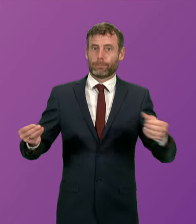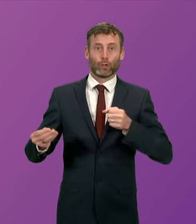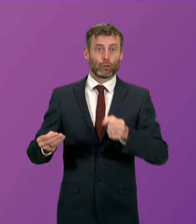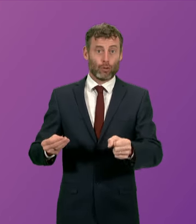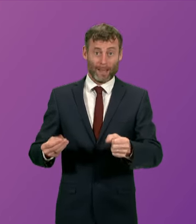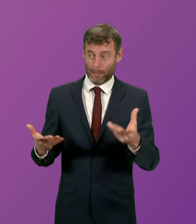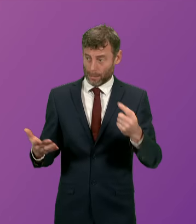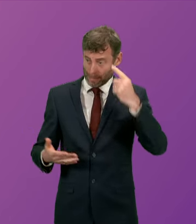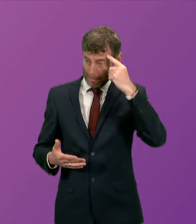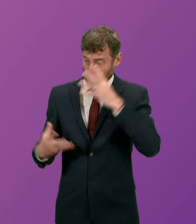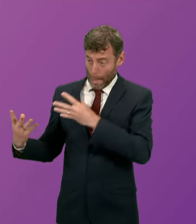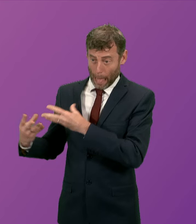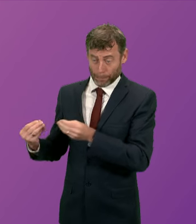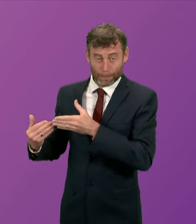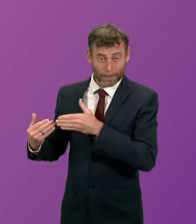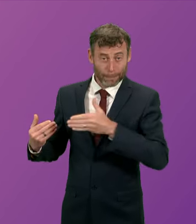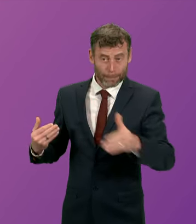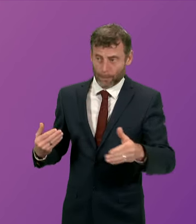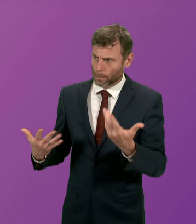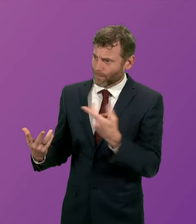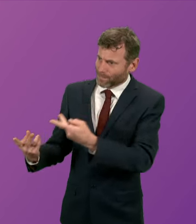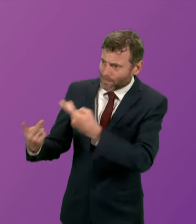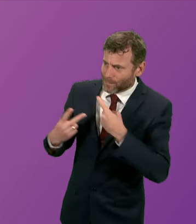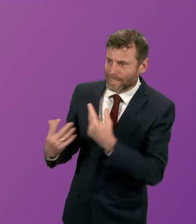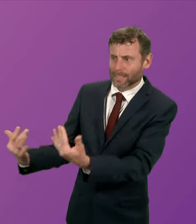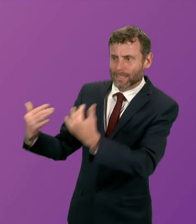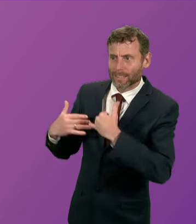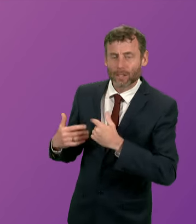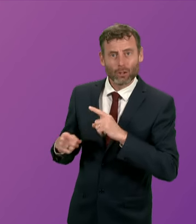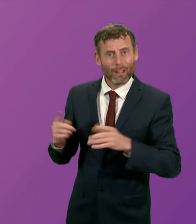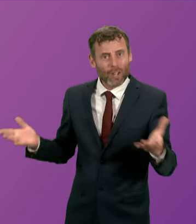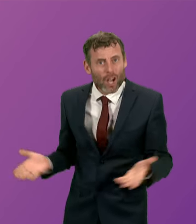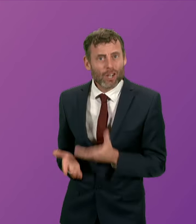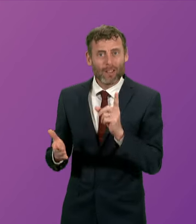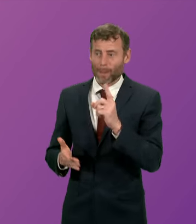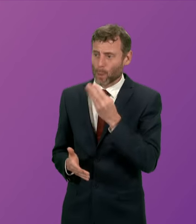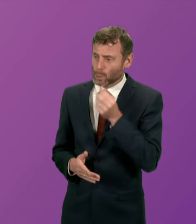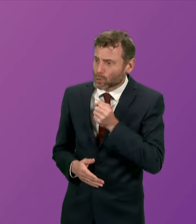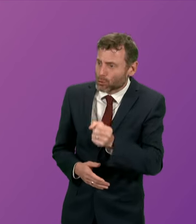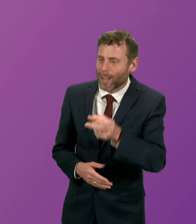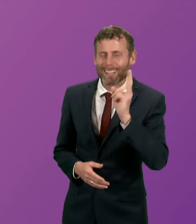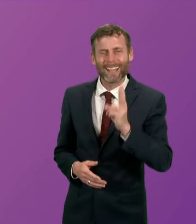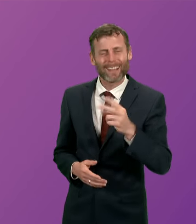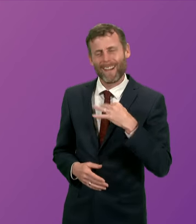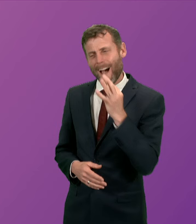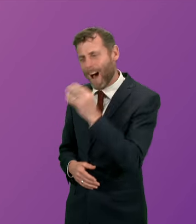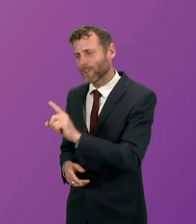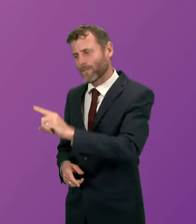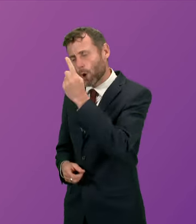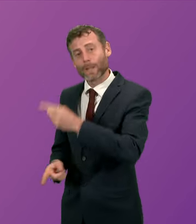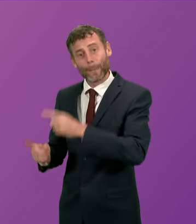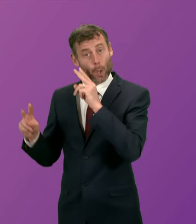visitors over this lengthy time period and as an incentive to get people back onto the trains will the First Minister explore every opportunity